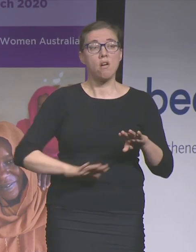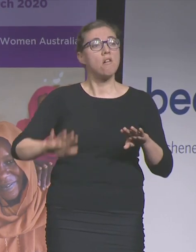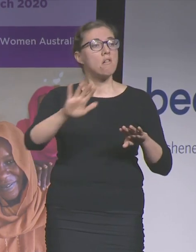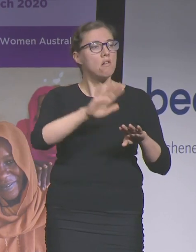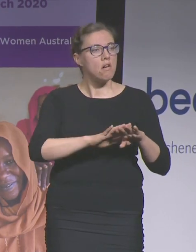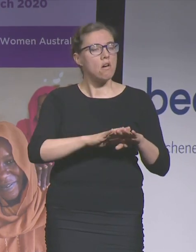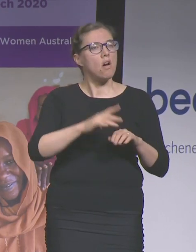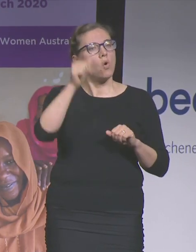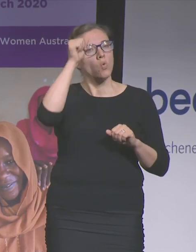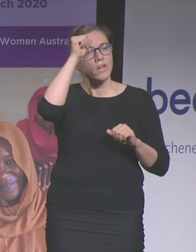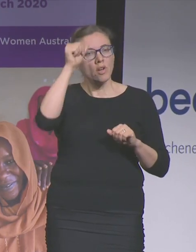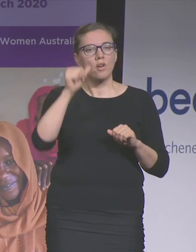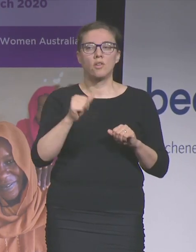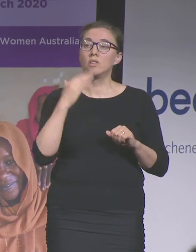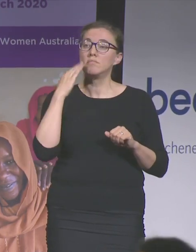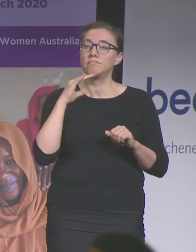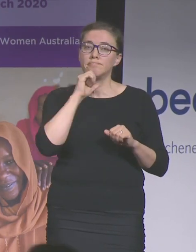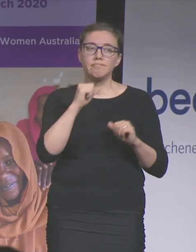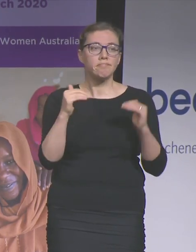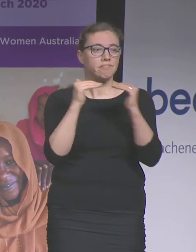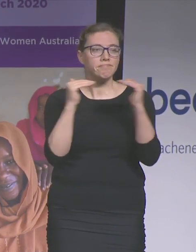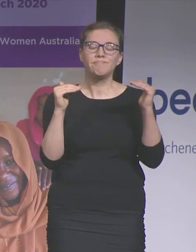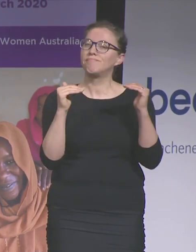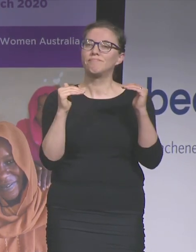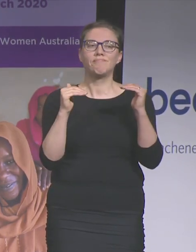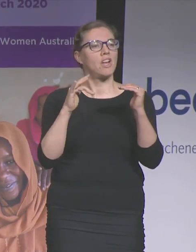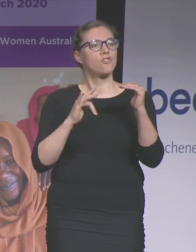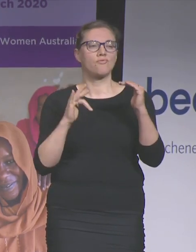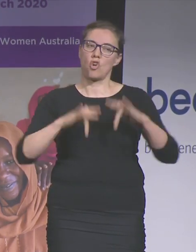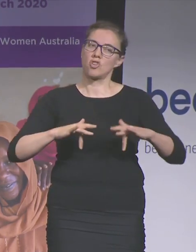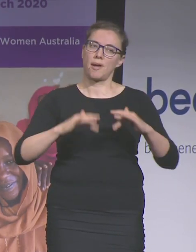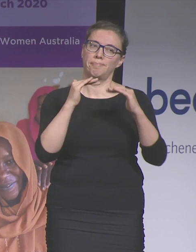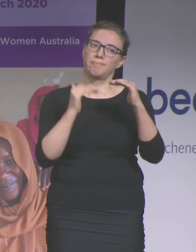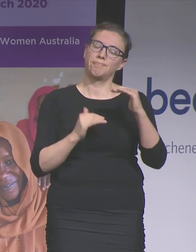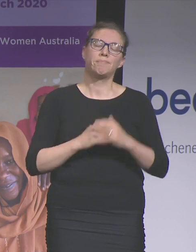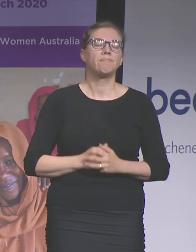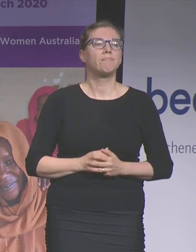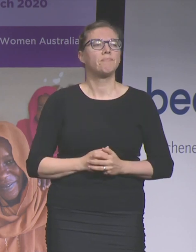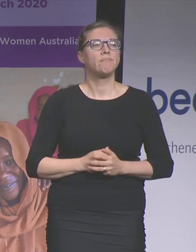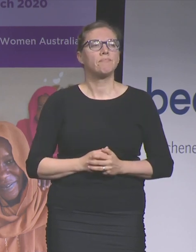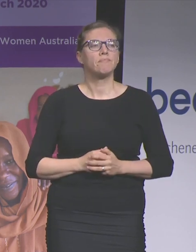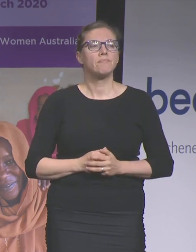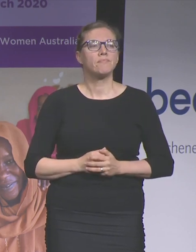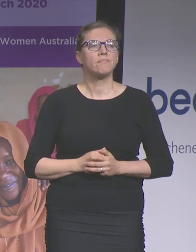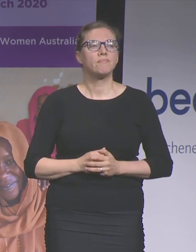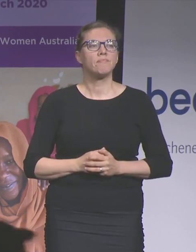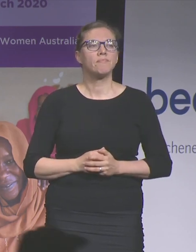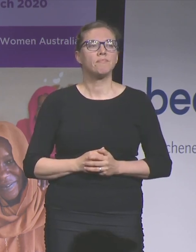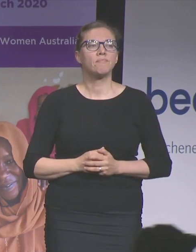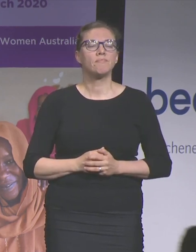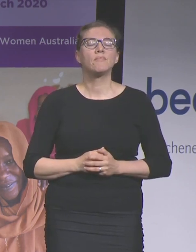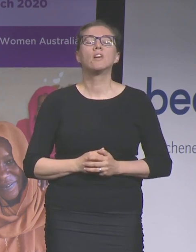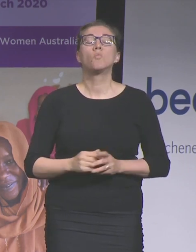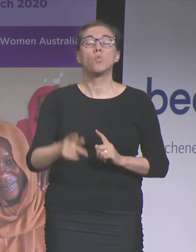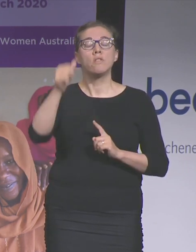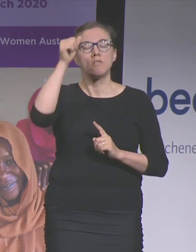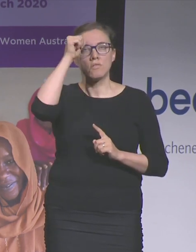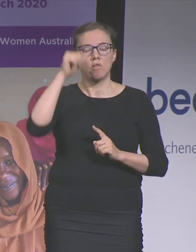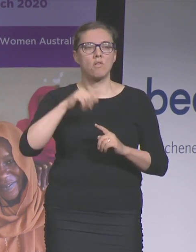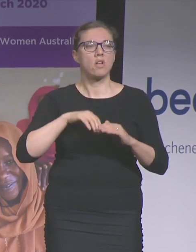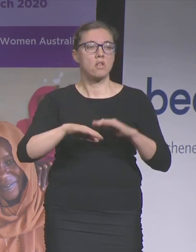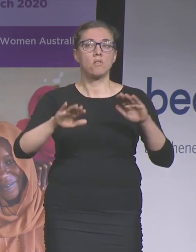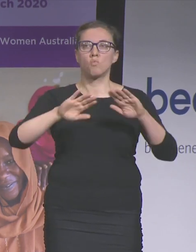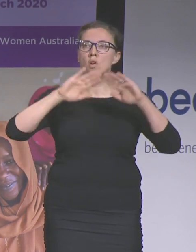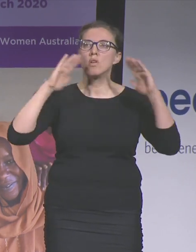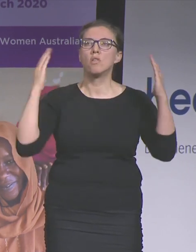equality is unfinished business, we are keenly aware that even greater challenges face women